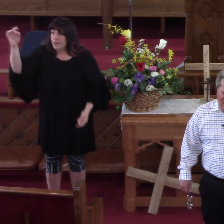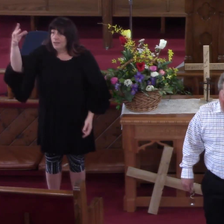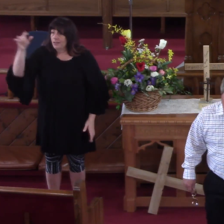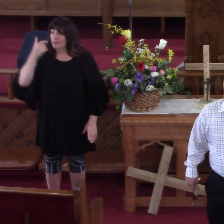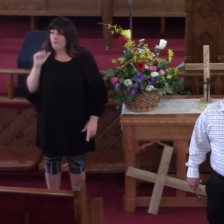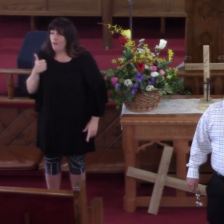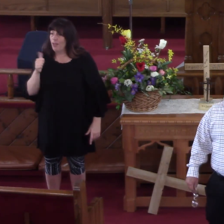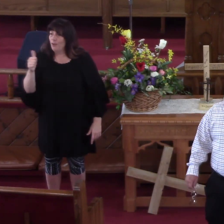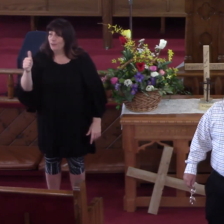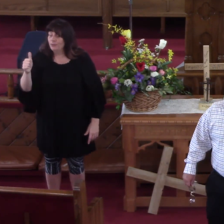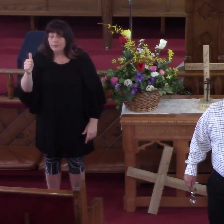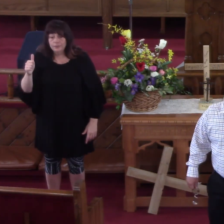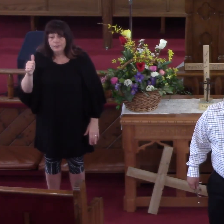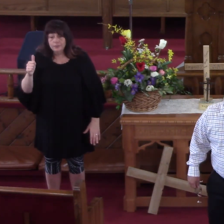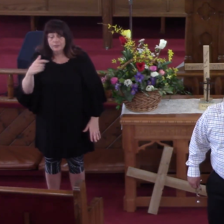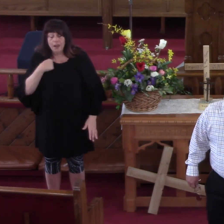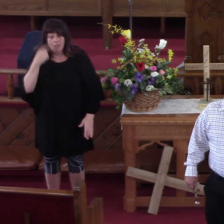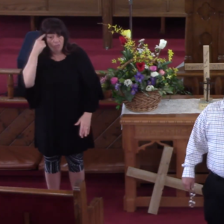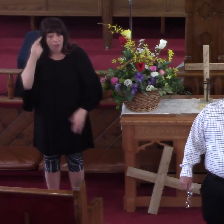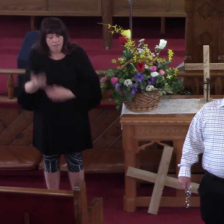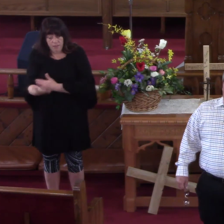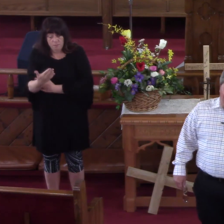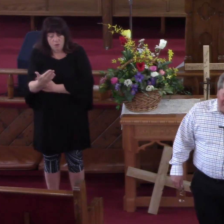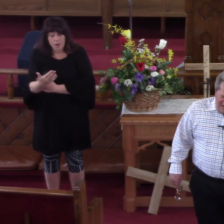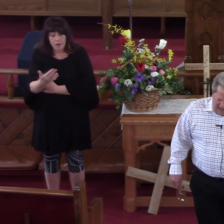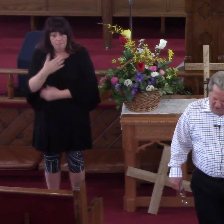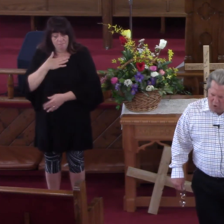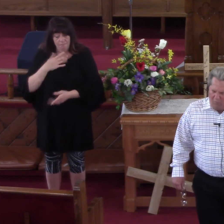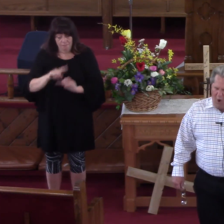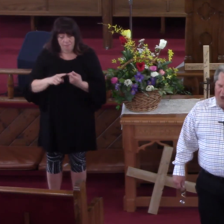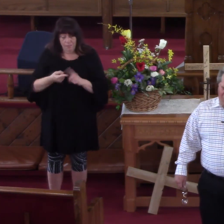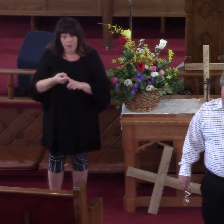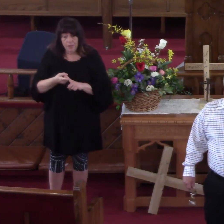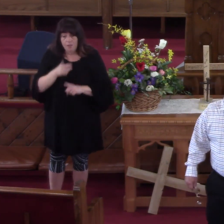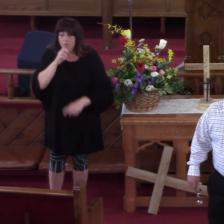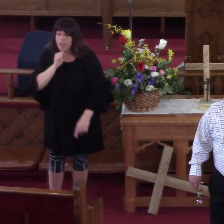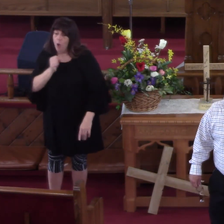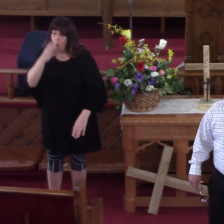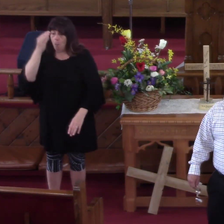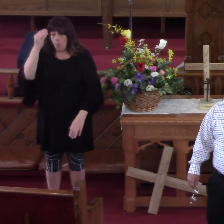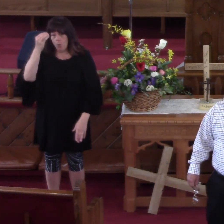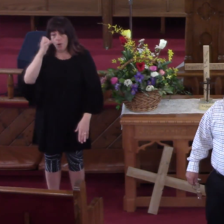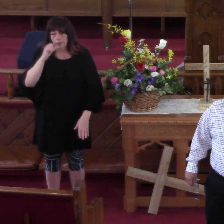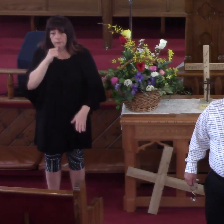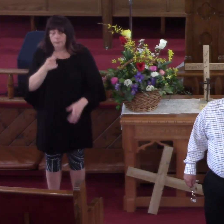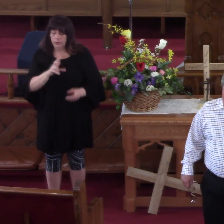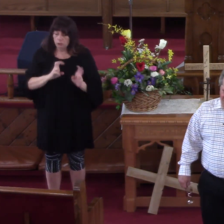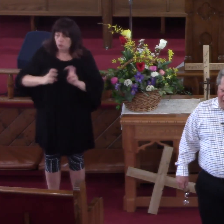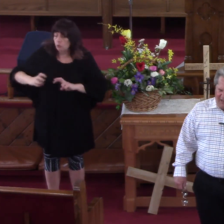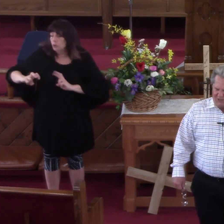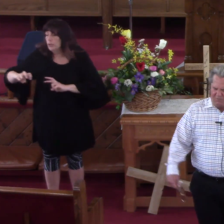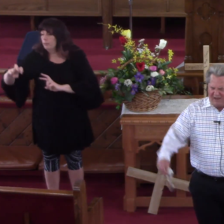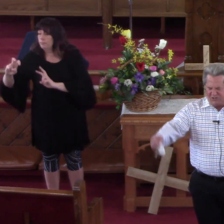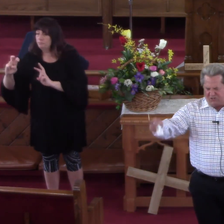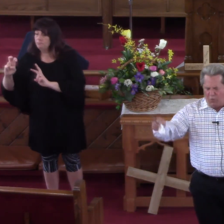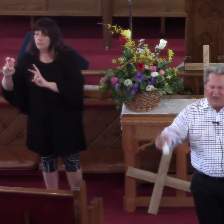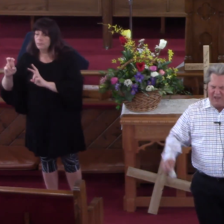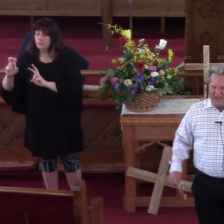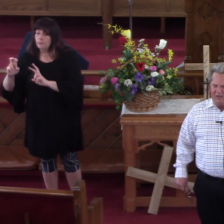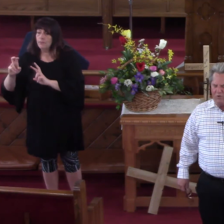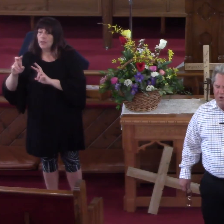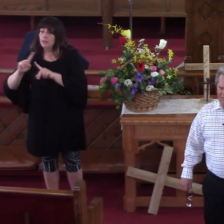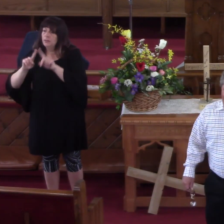Thank God I Thought My Friend Here It Is The Old Boy Begins To Make His Trip And Makes His